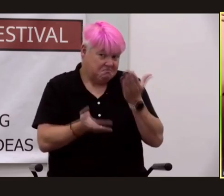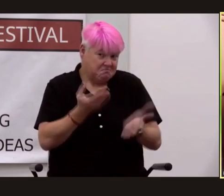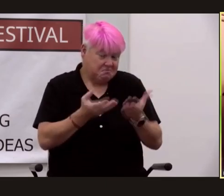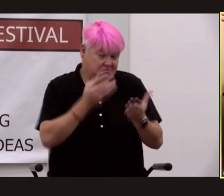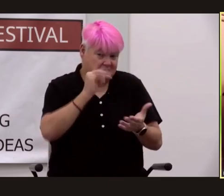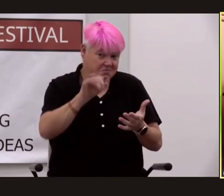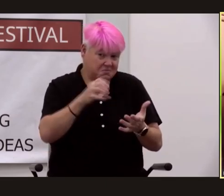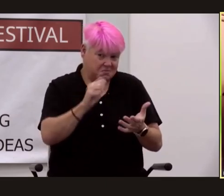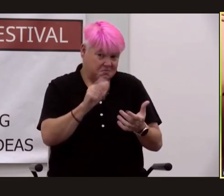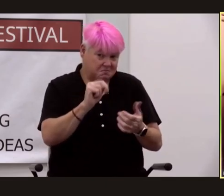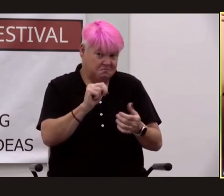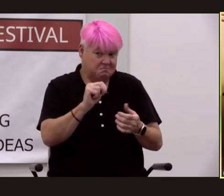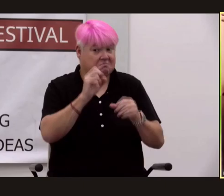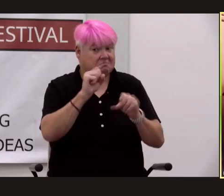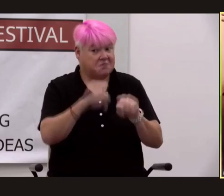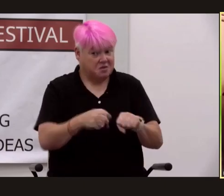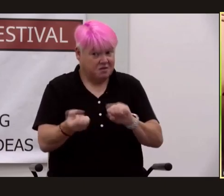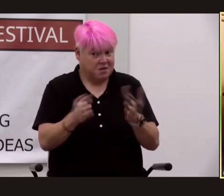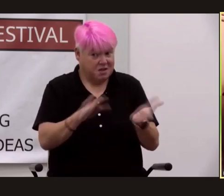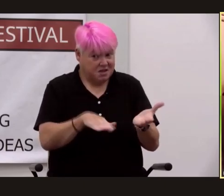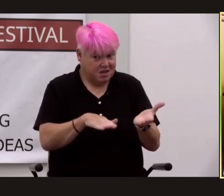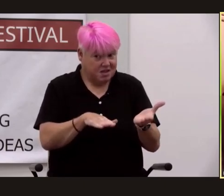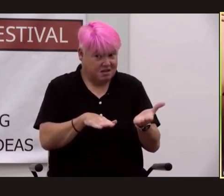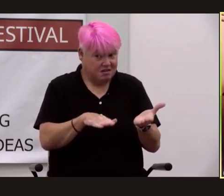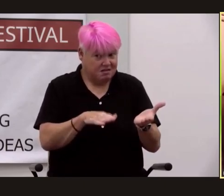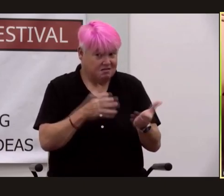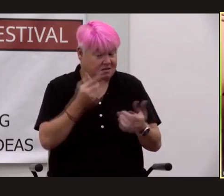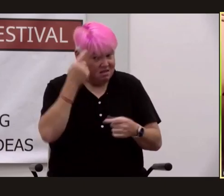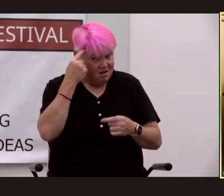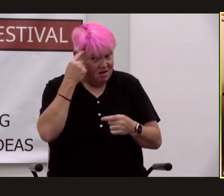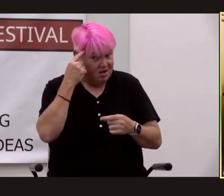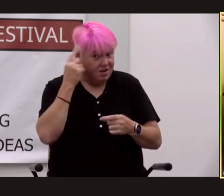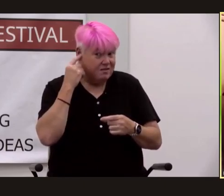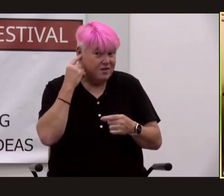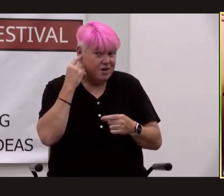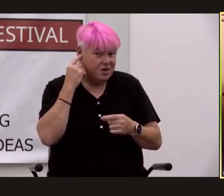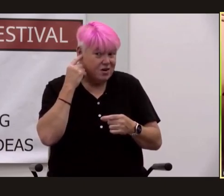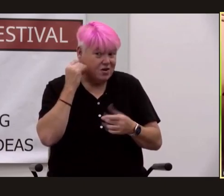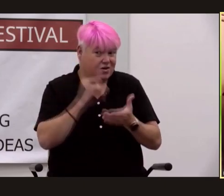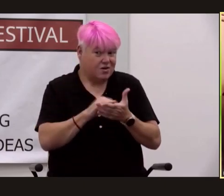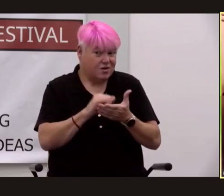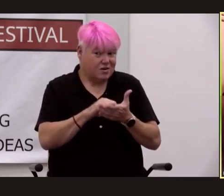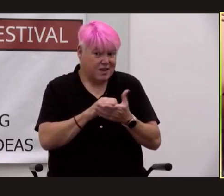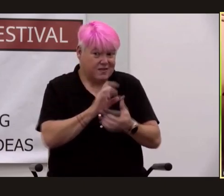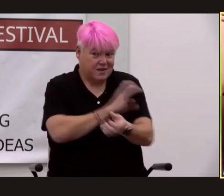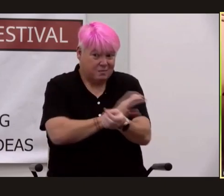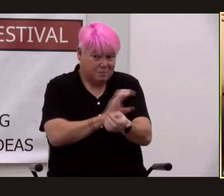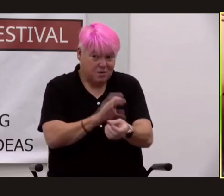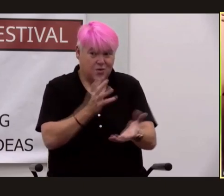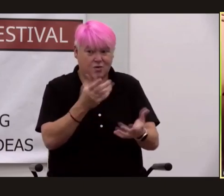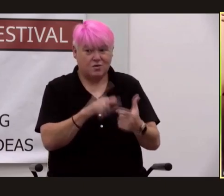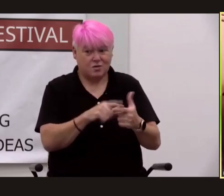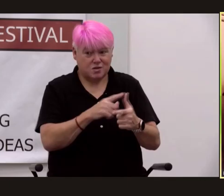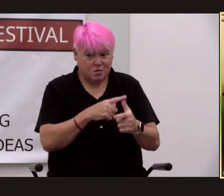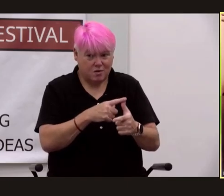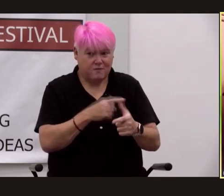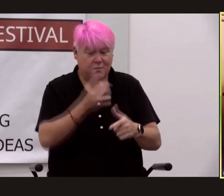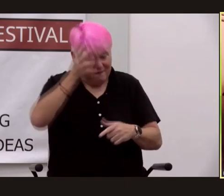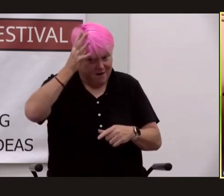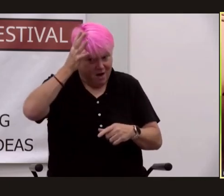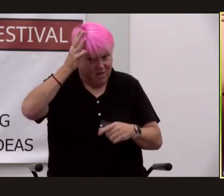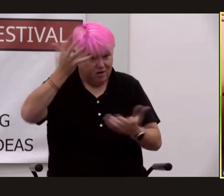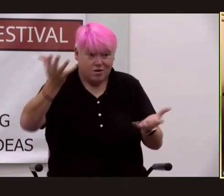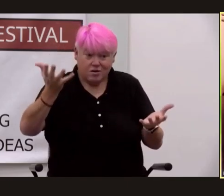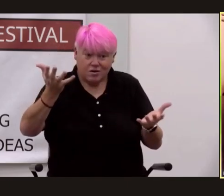he'd have expected to hear through mutual friends the the servers perhaps or directly from her father john now an